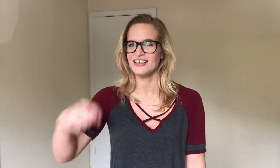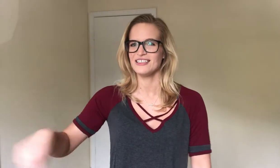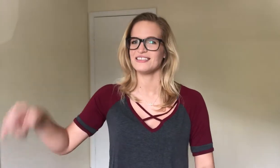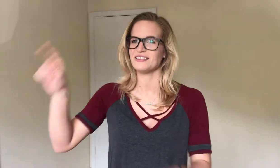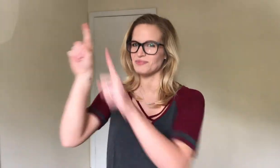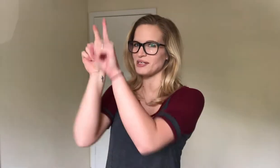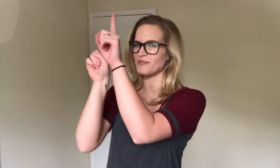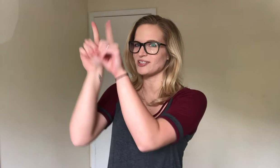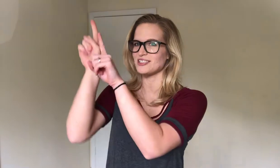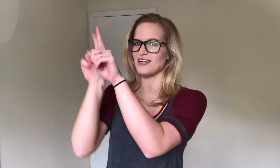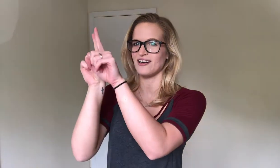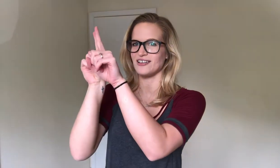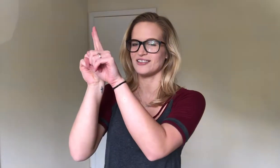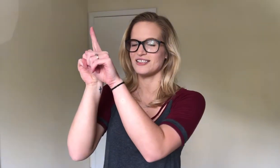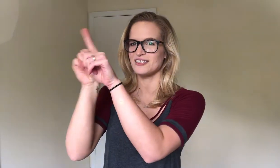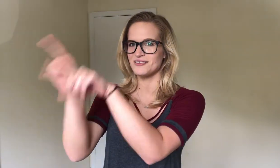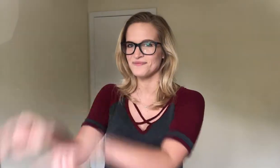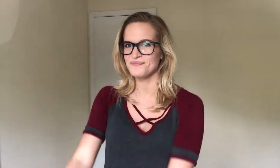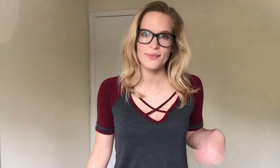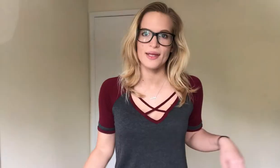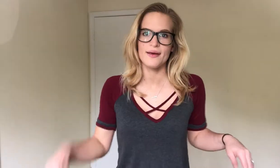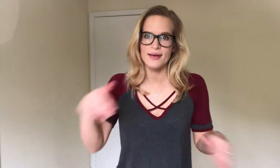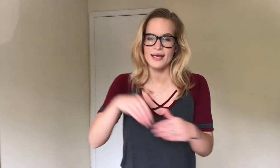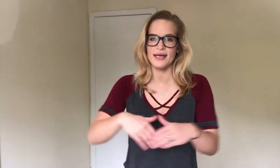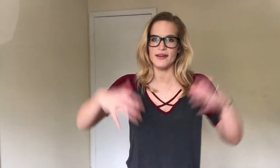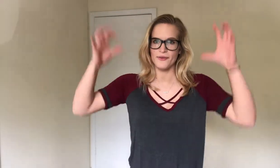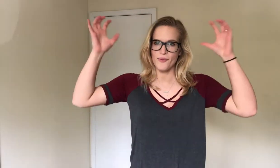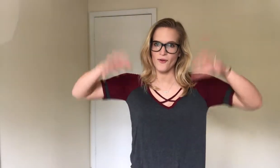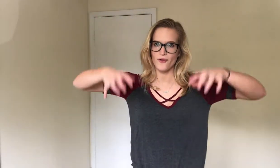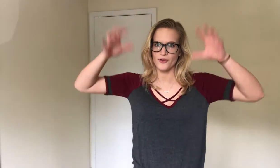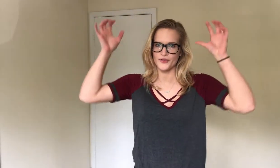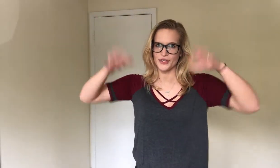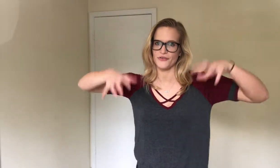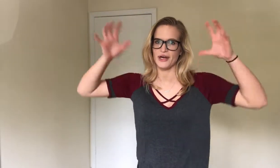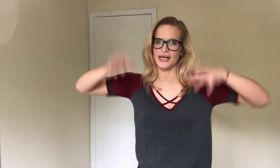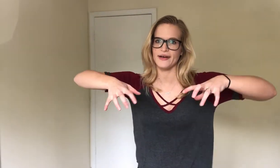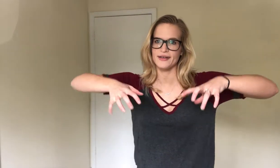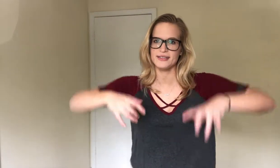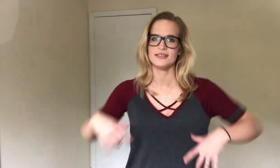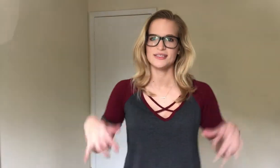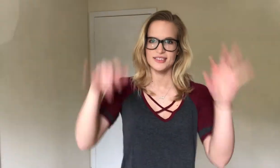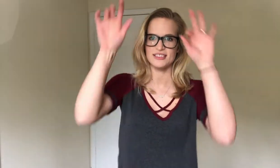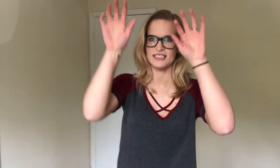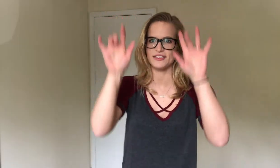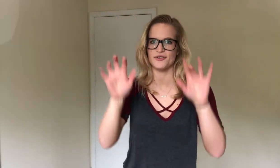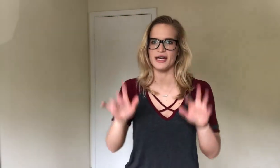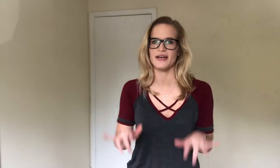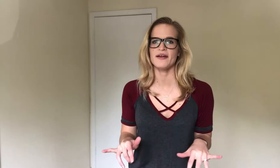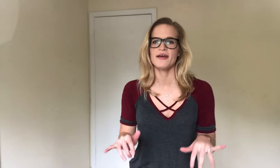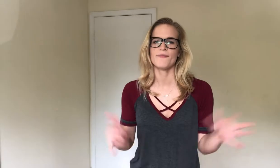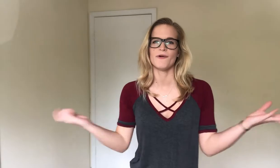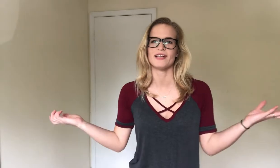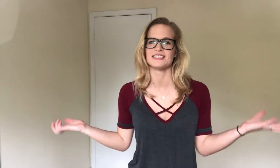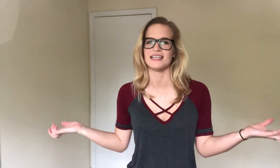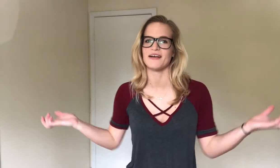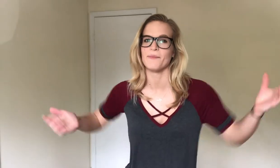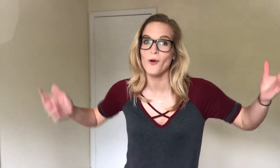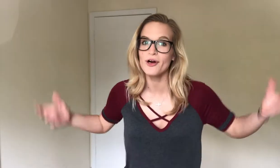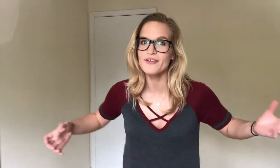September stars. In the pouring rain. So this is rain, but when it's like pouring